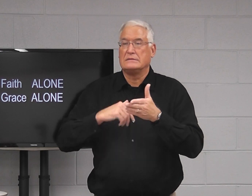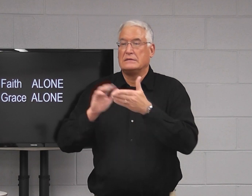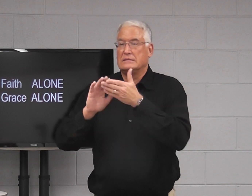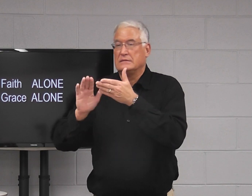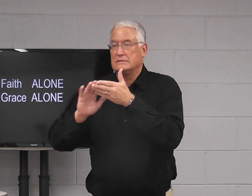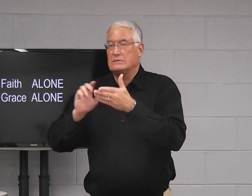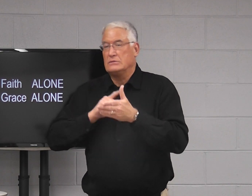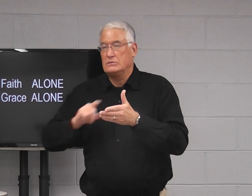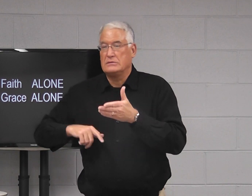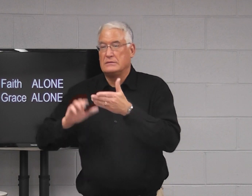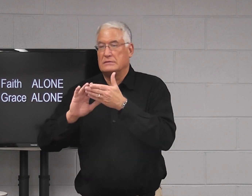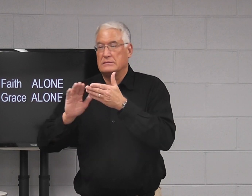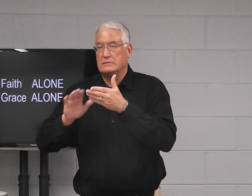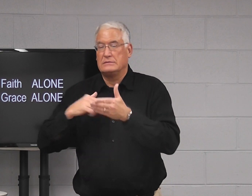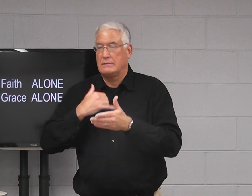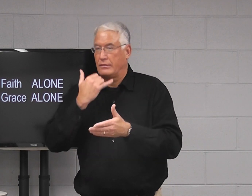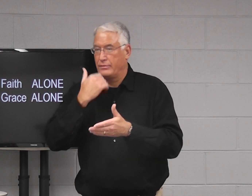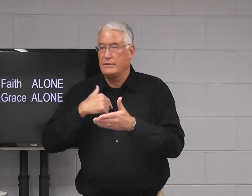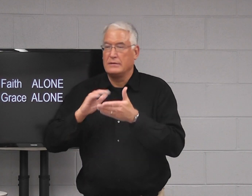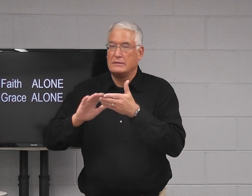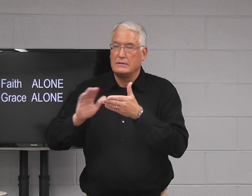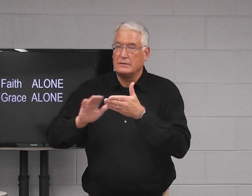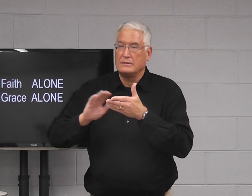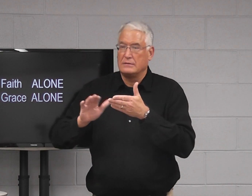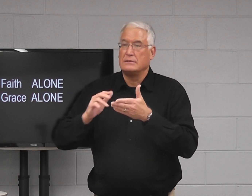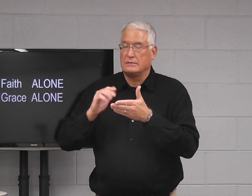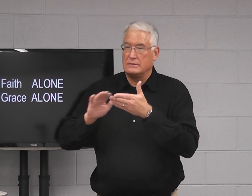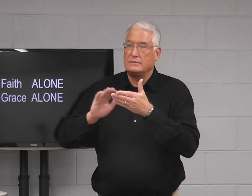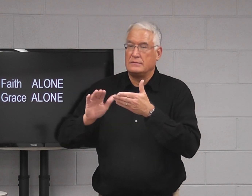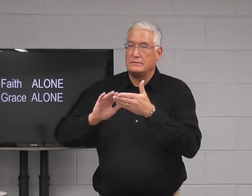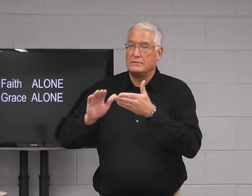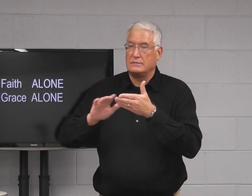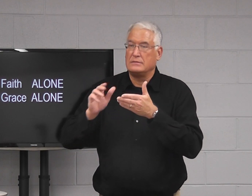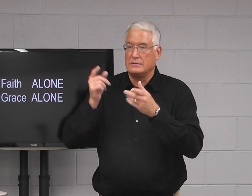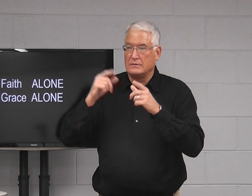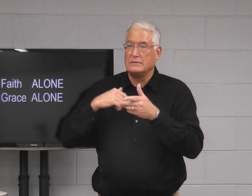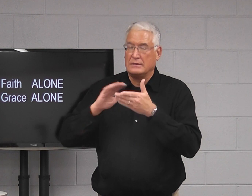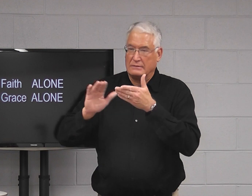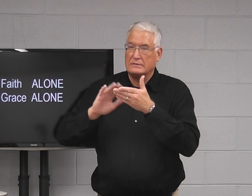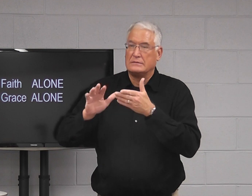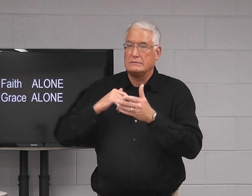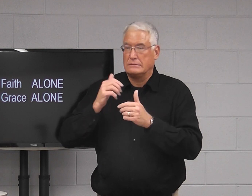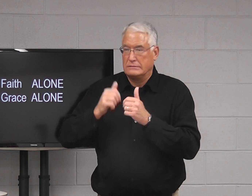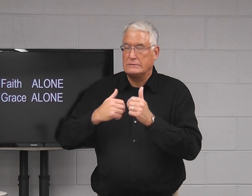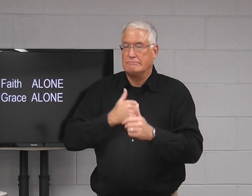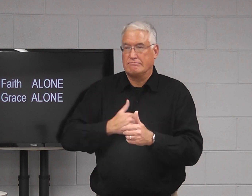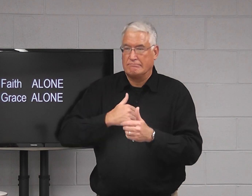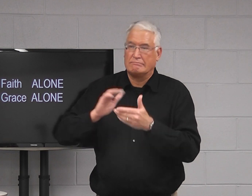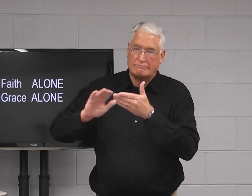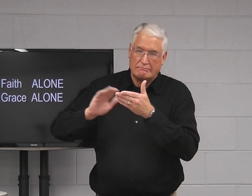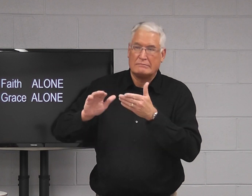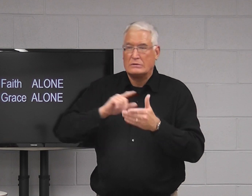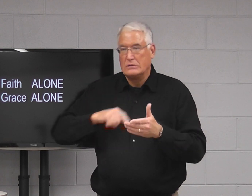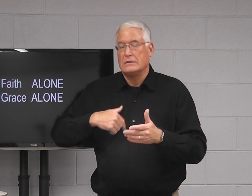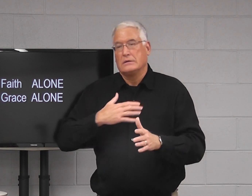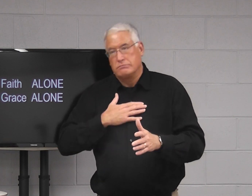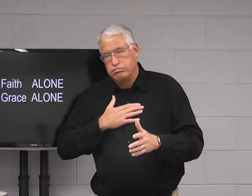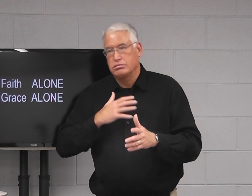and I go and I pray and ask for forgiveness and forgive my wrong ways, you know, I'll trust in you and then